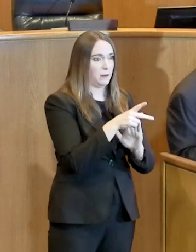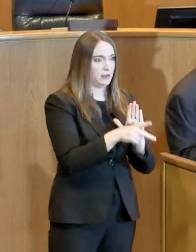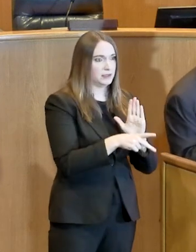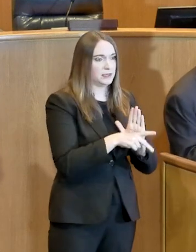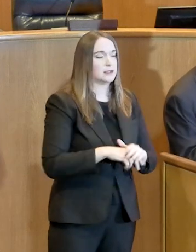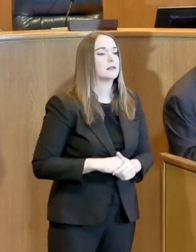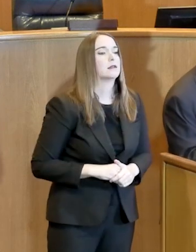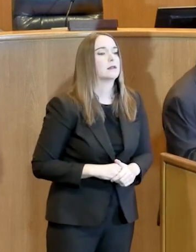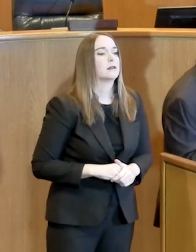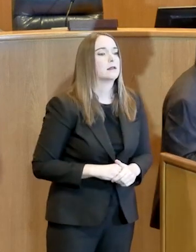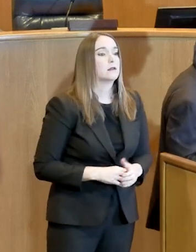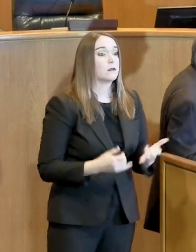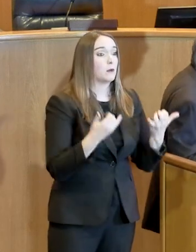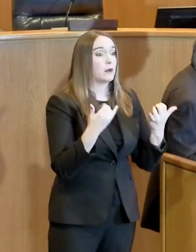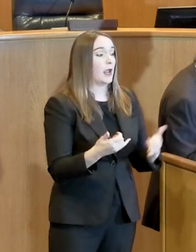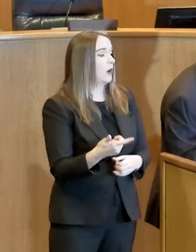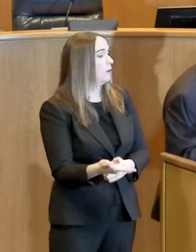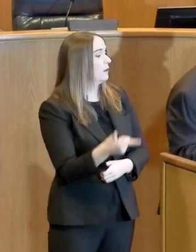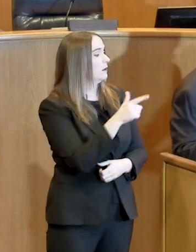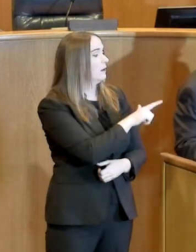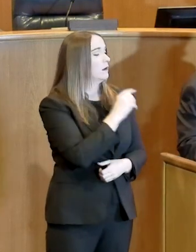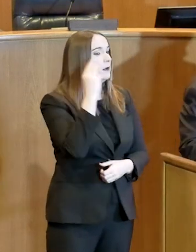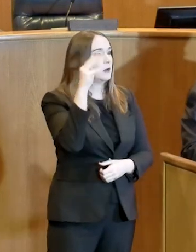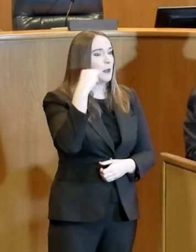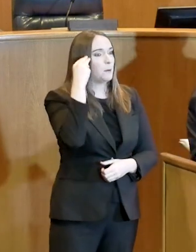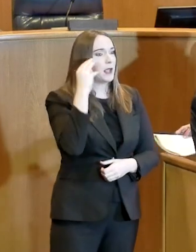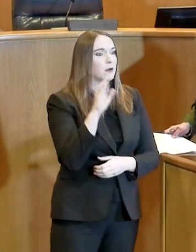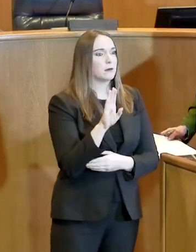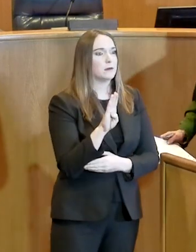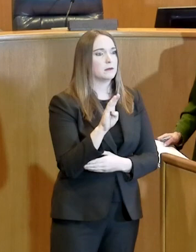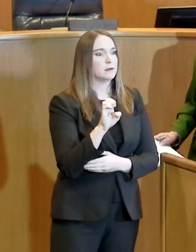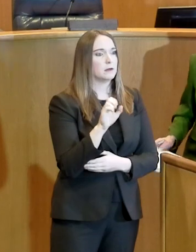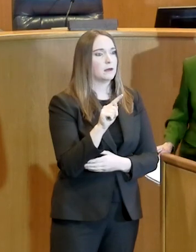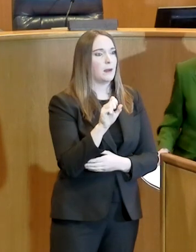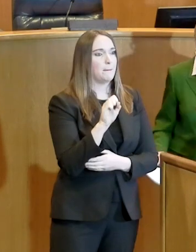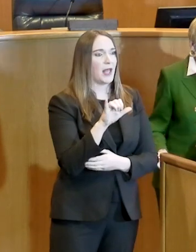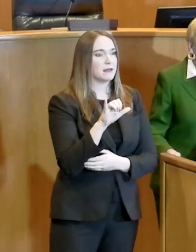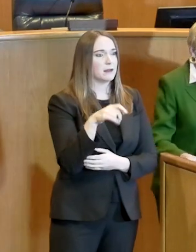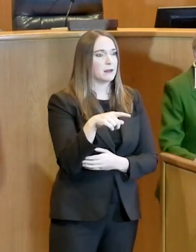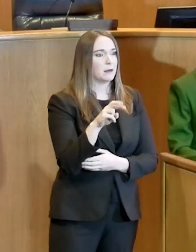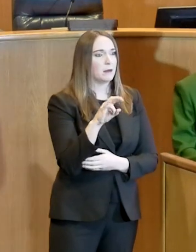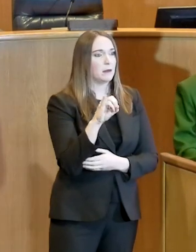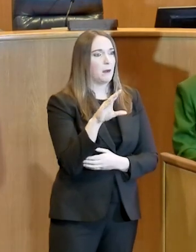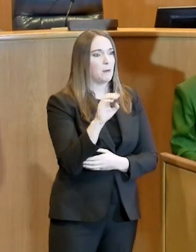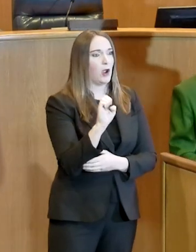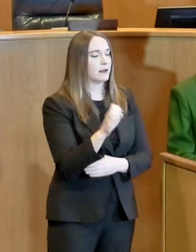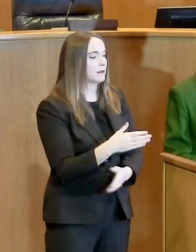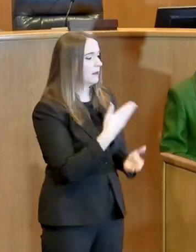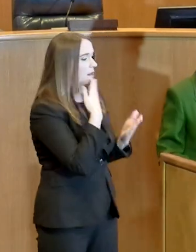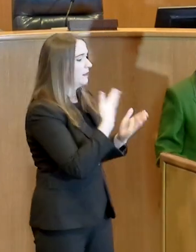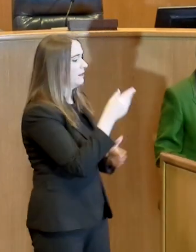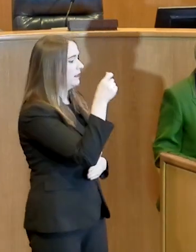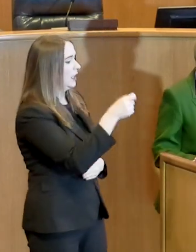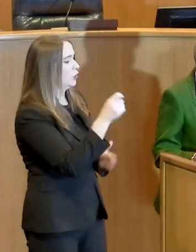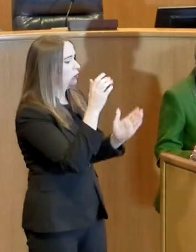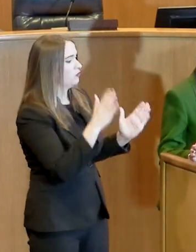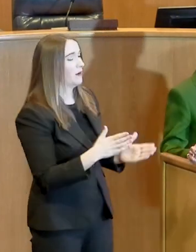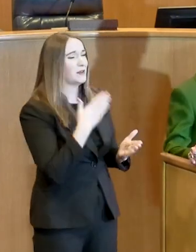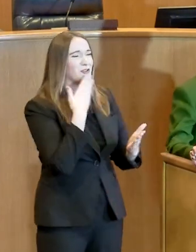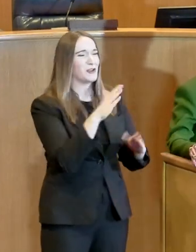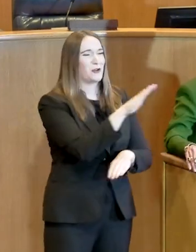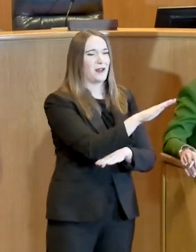that I'm going to turn it over to Betsy and let her make any comments that she'd like to make. Thank you Judge. Good afternoon everybody.